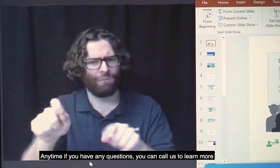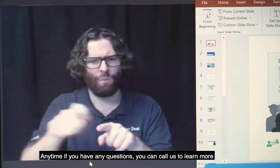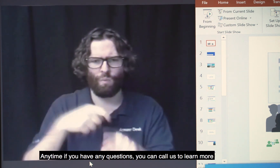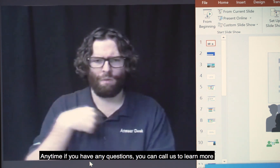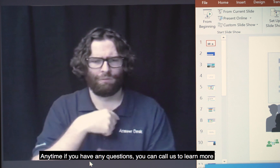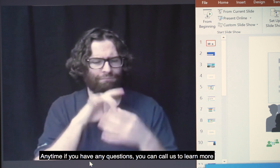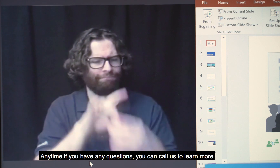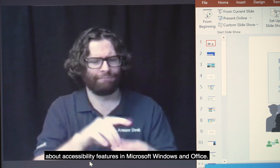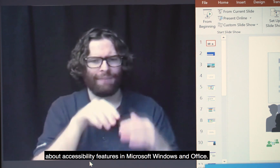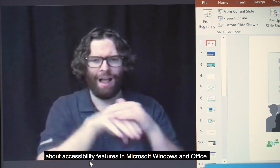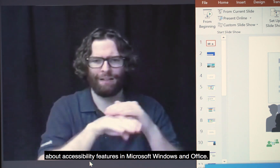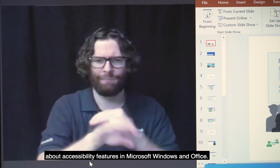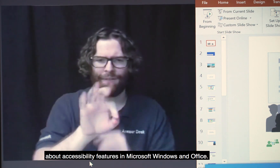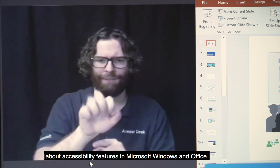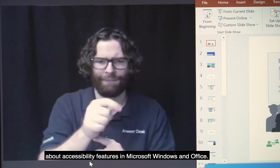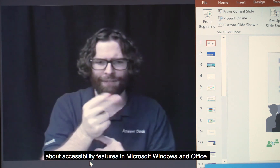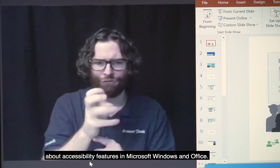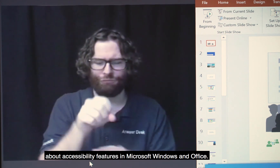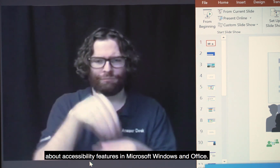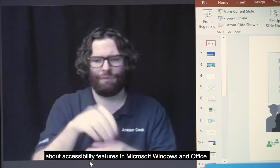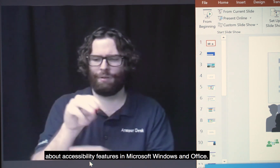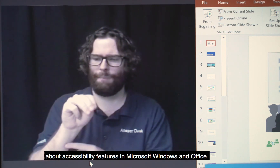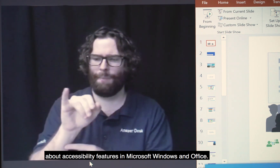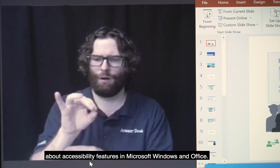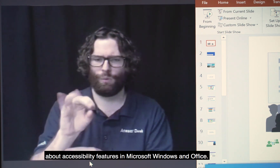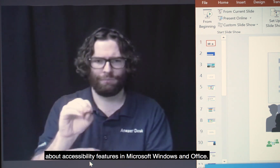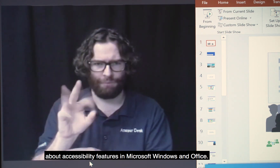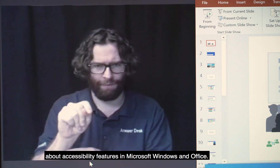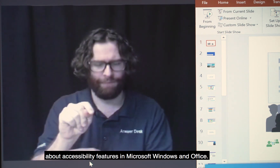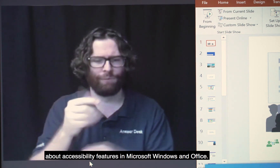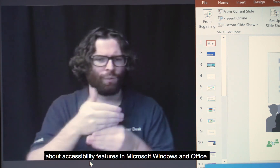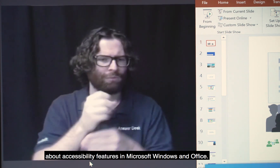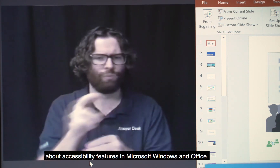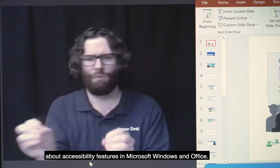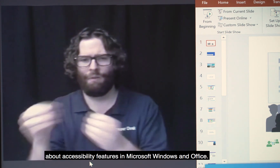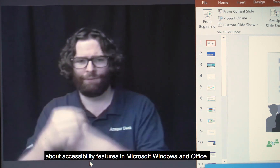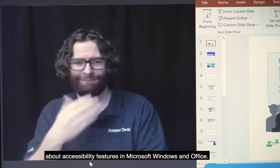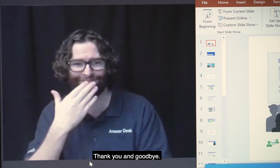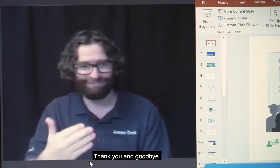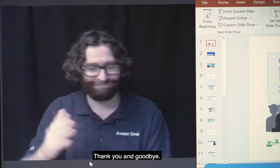you can call us to learn more about accessibility features in Microsoft Windows and Office. Thank you and goodbye.